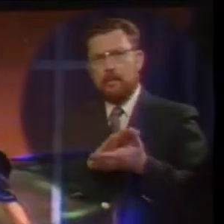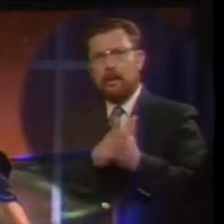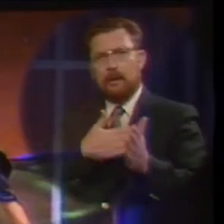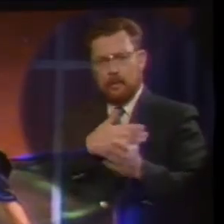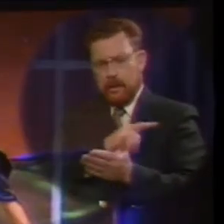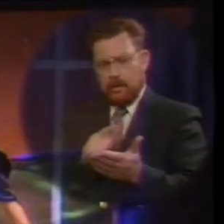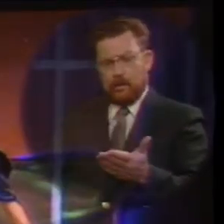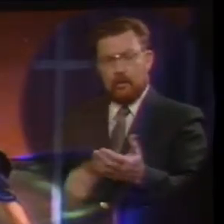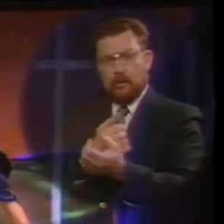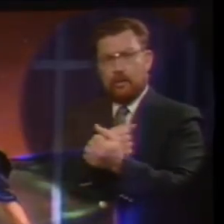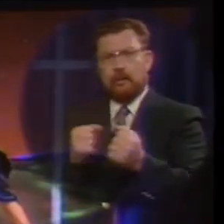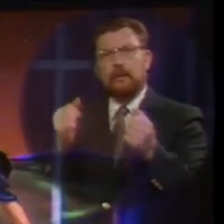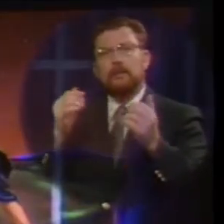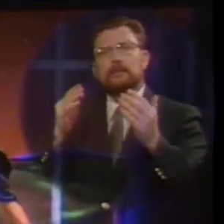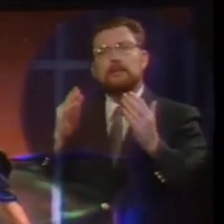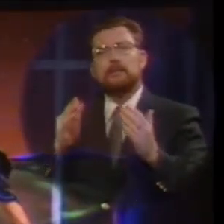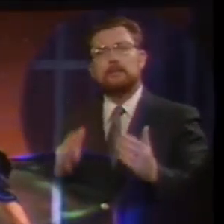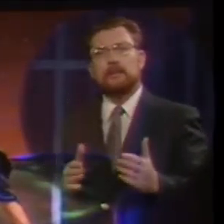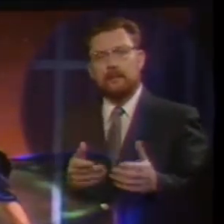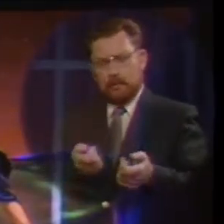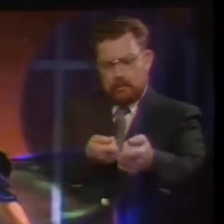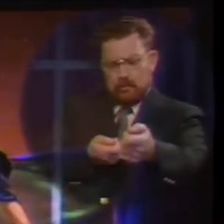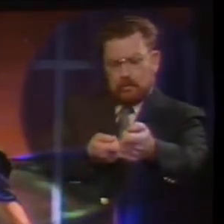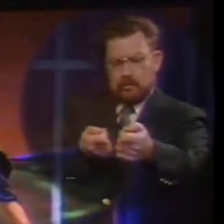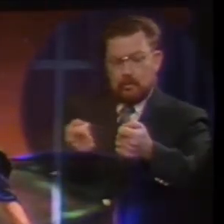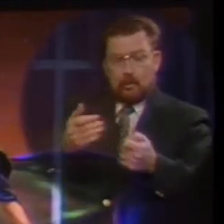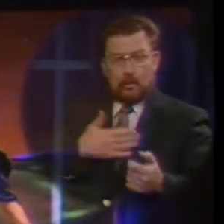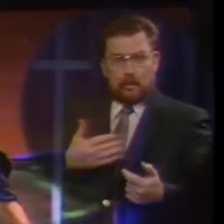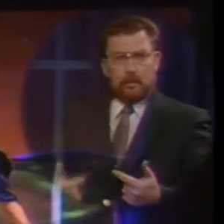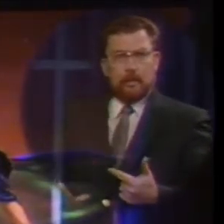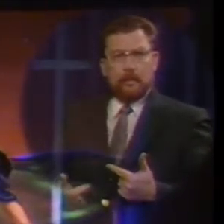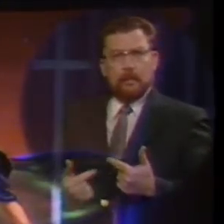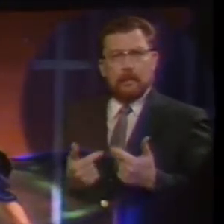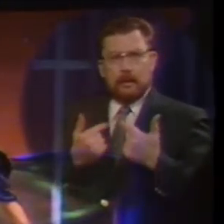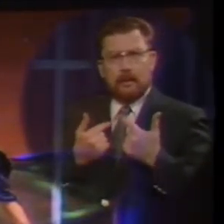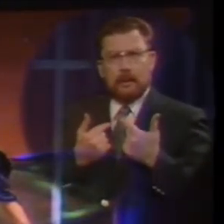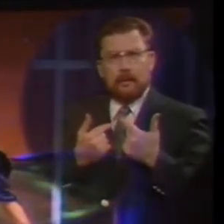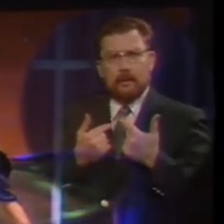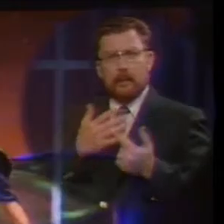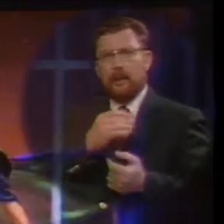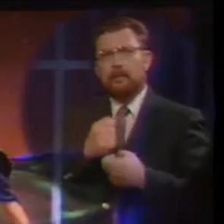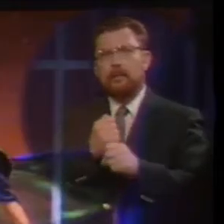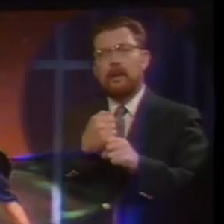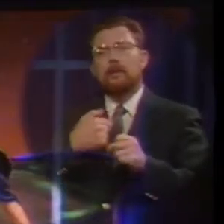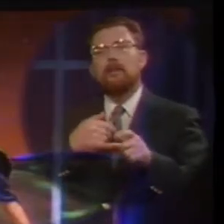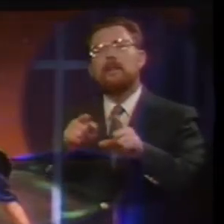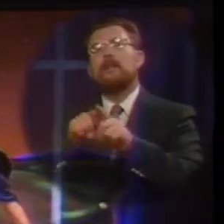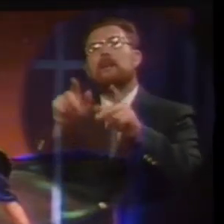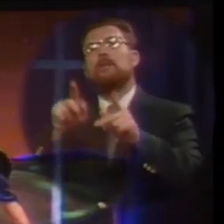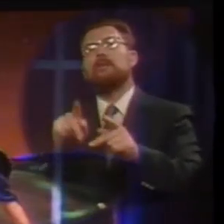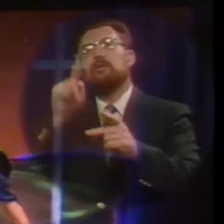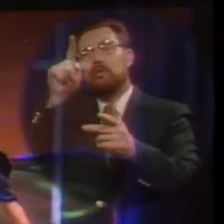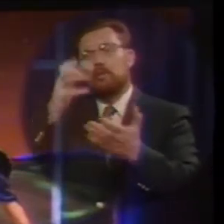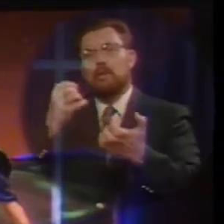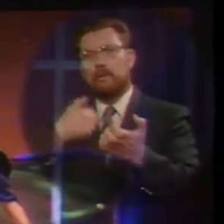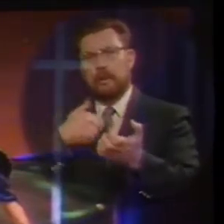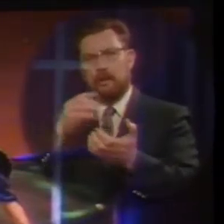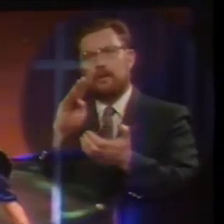savior take control of my life and make me into the kind of person person you want me to